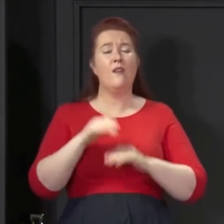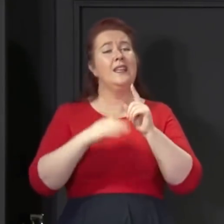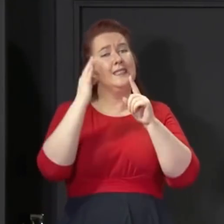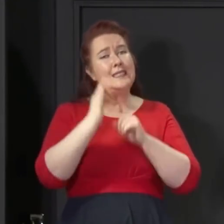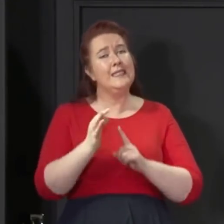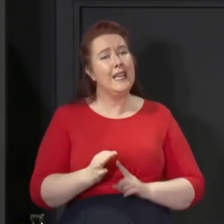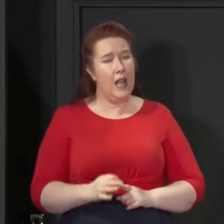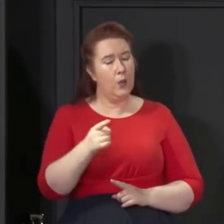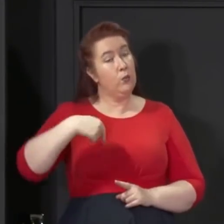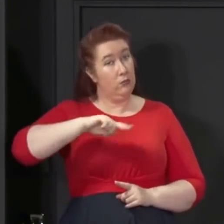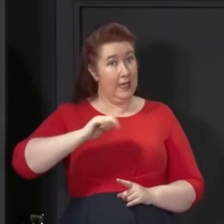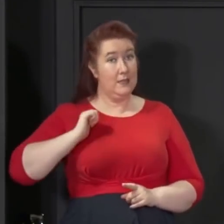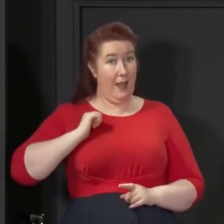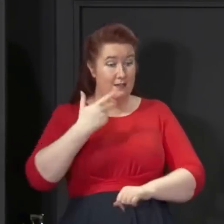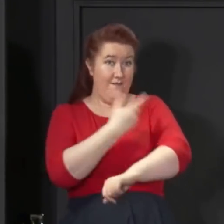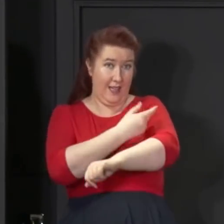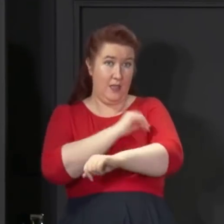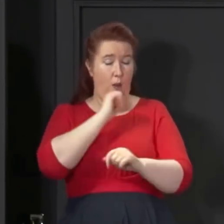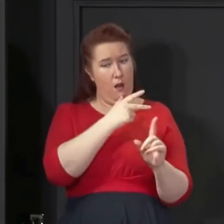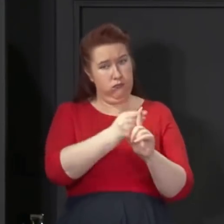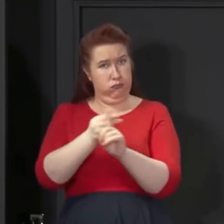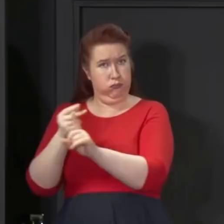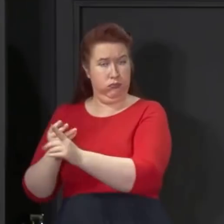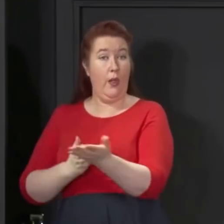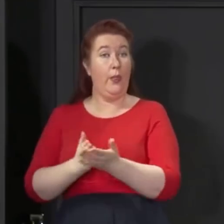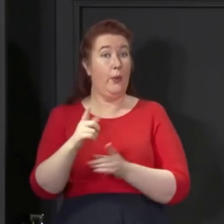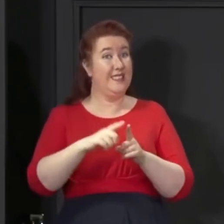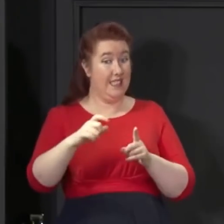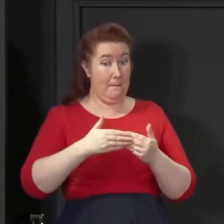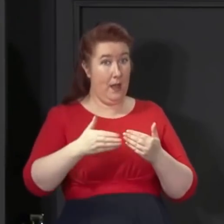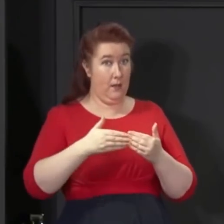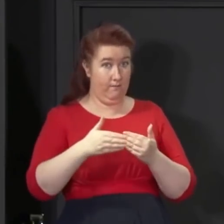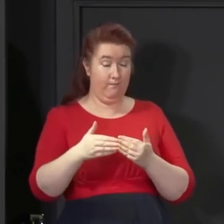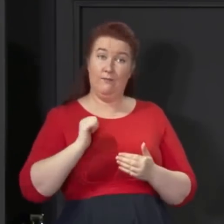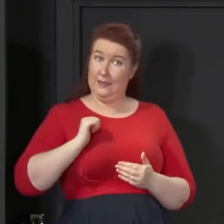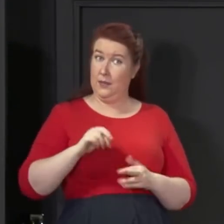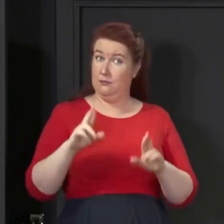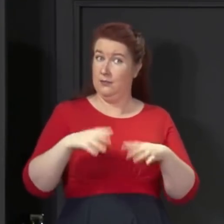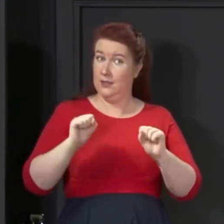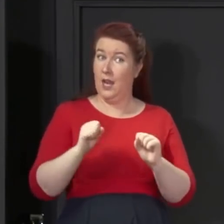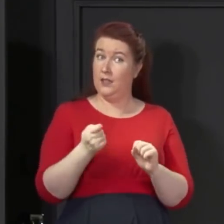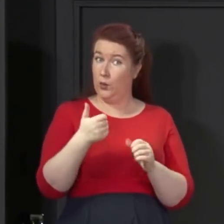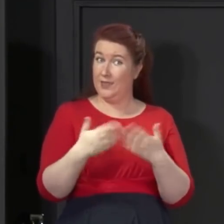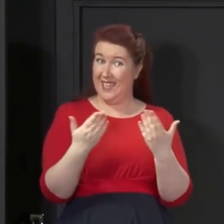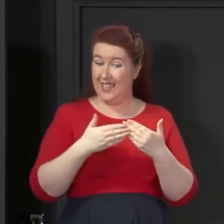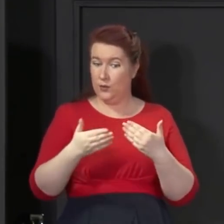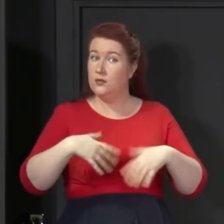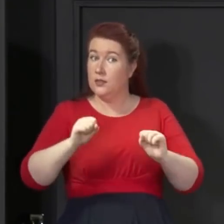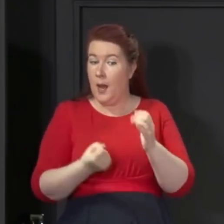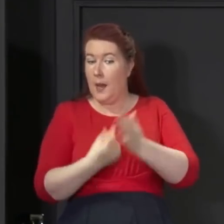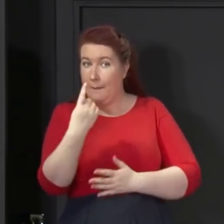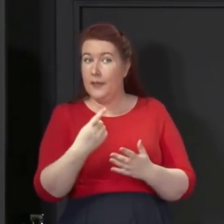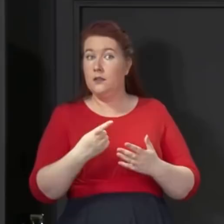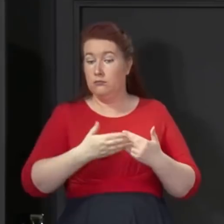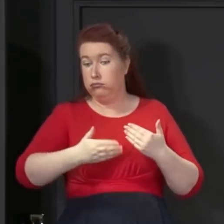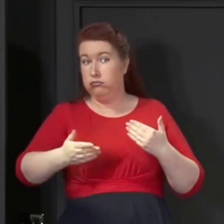expect vaccines to be delivered over the course of December and we expect that that will happen within the next few days or start to happen within